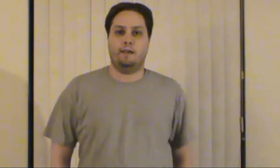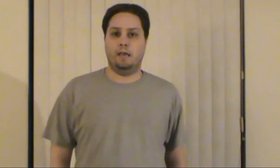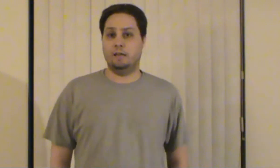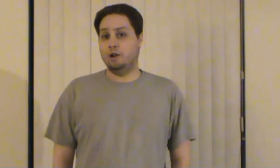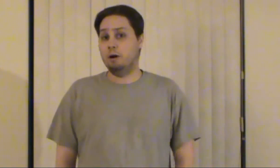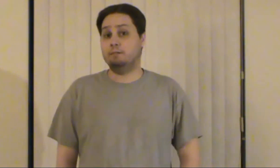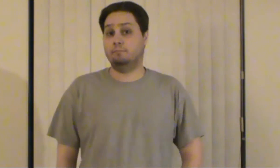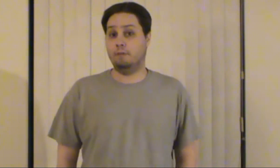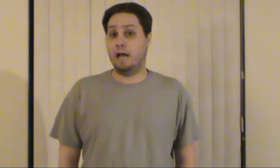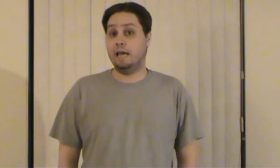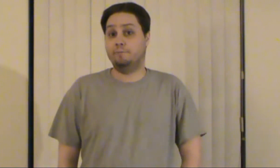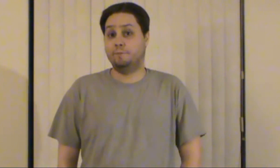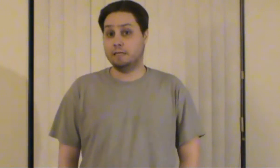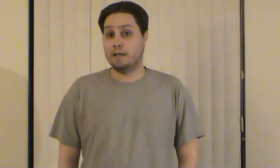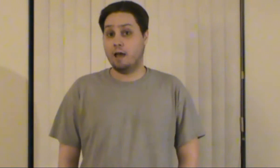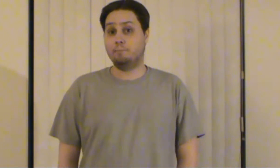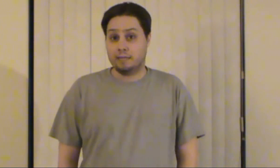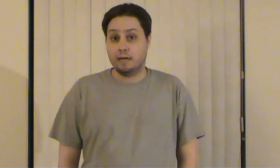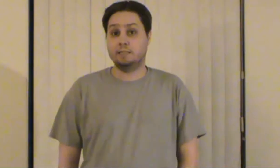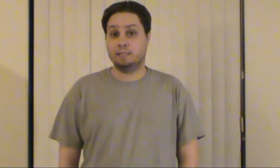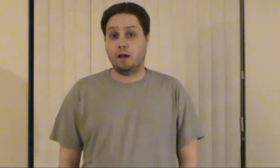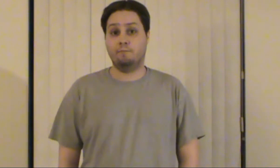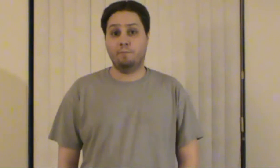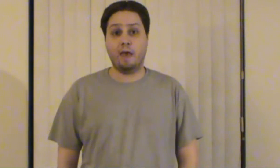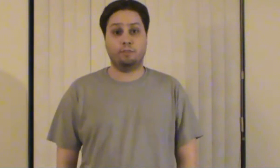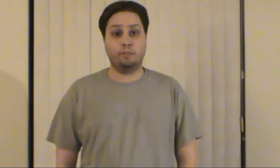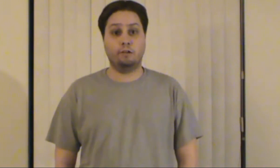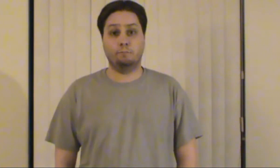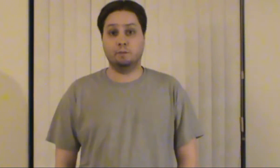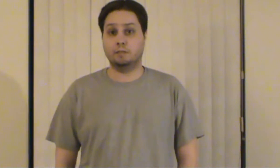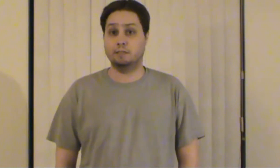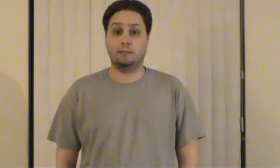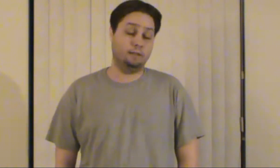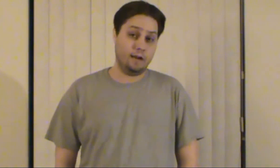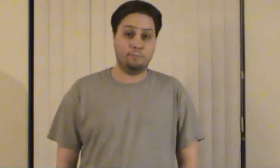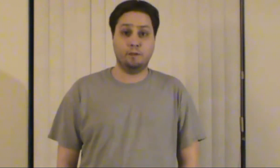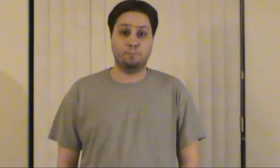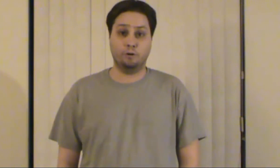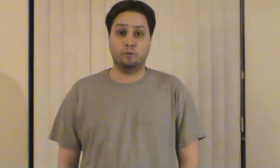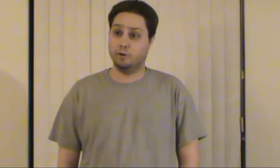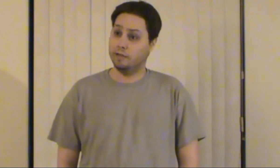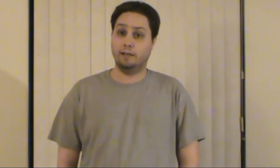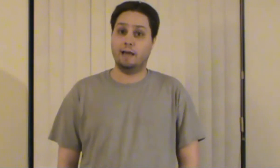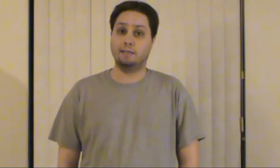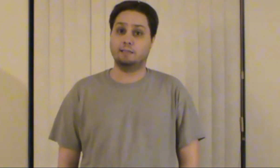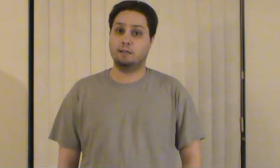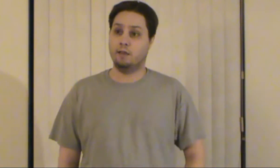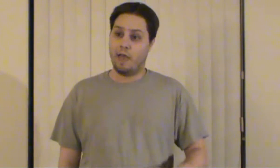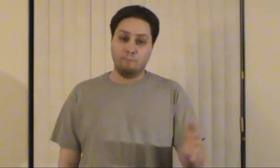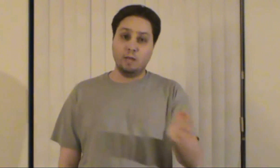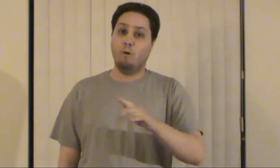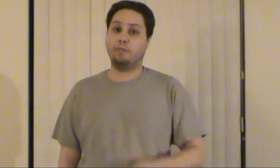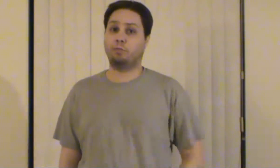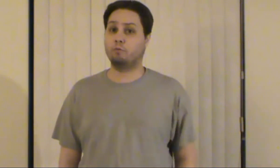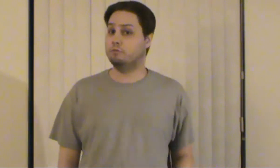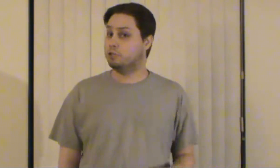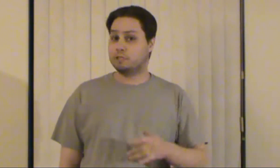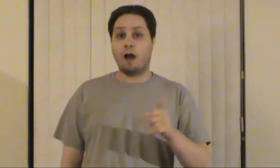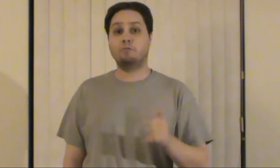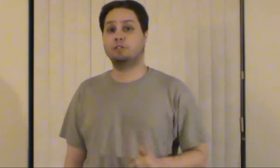And you know what? I had a fun time because of that theater, because a lot of people realized midway through just how